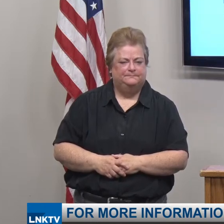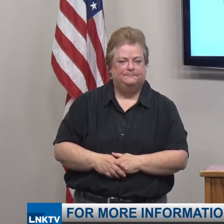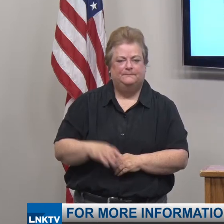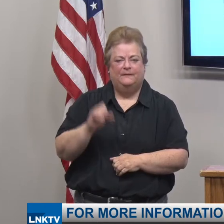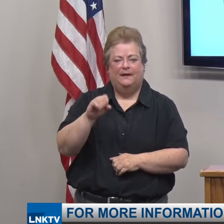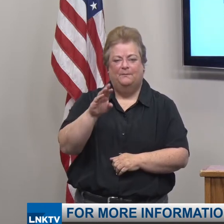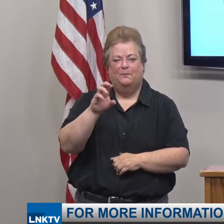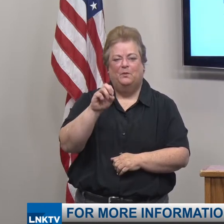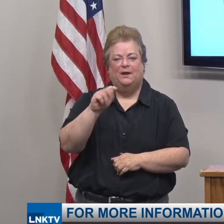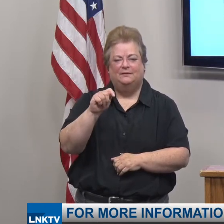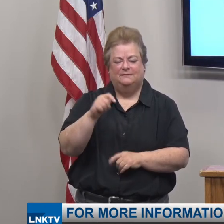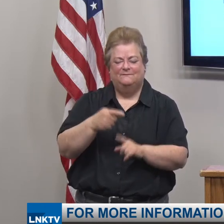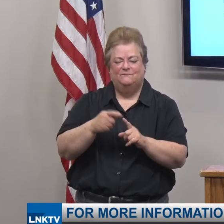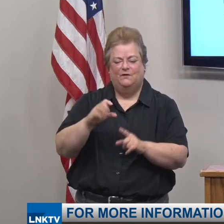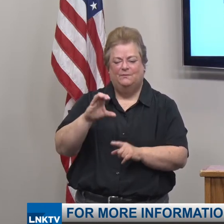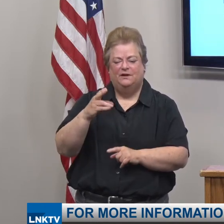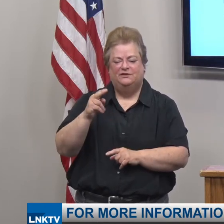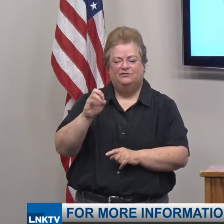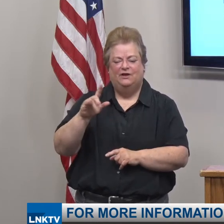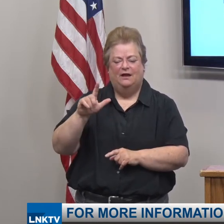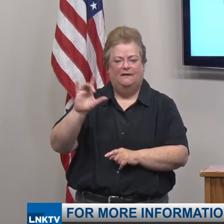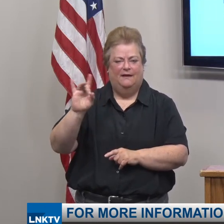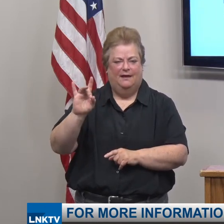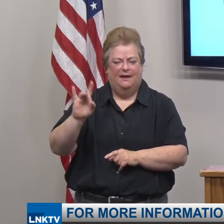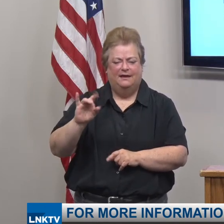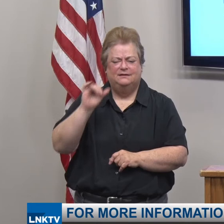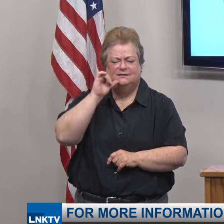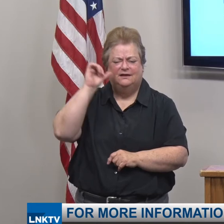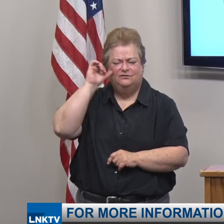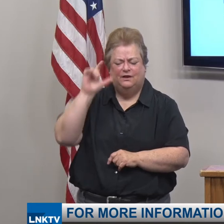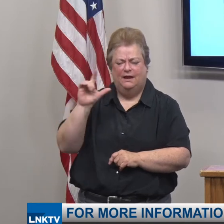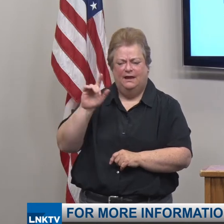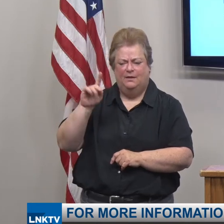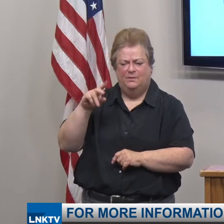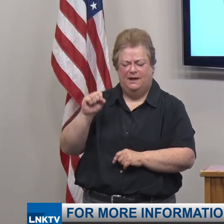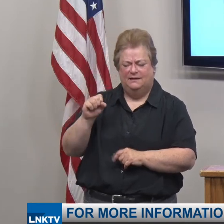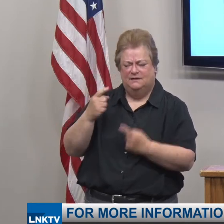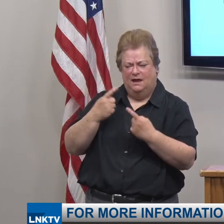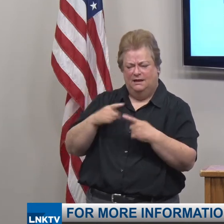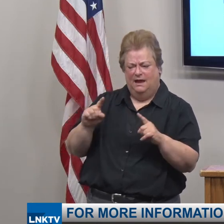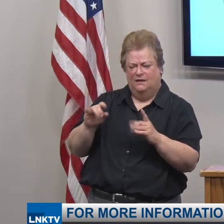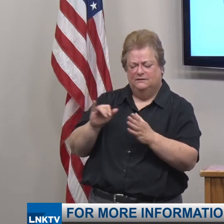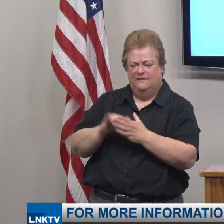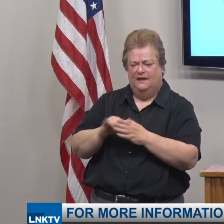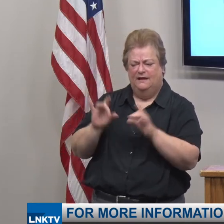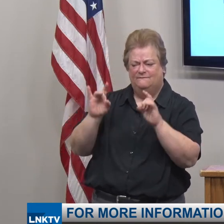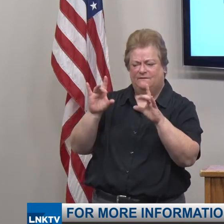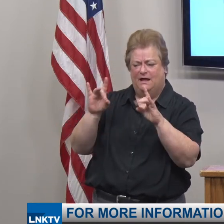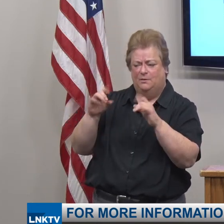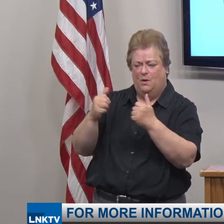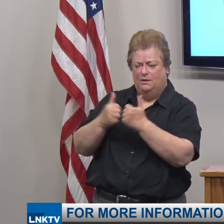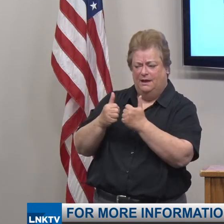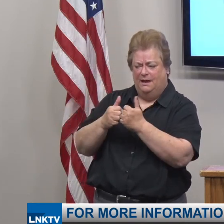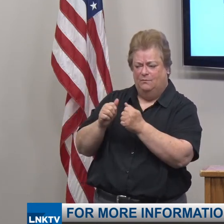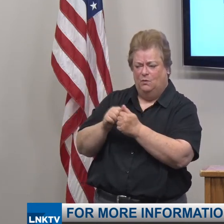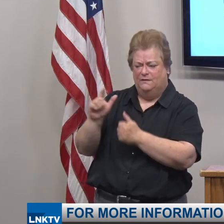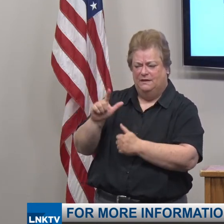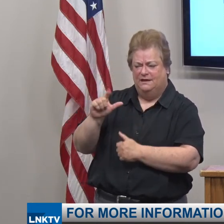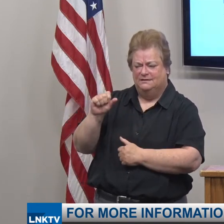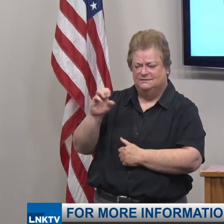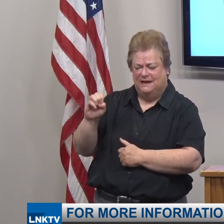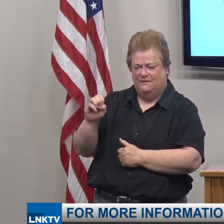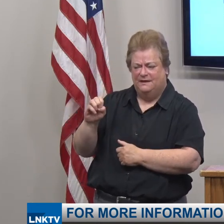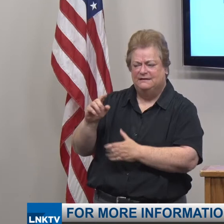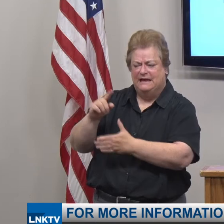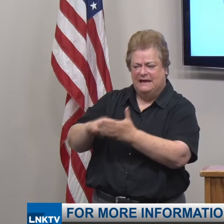Yes, Brent? Yesterday, LPS announced a volleyball game with Lincoln Southeast was canceled after a potential